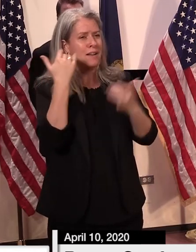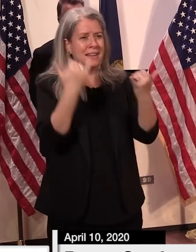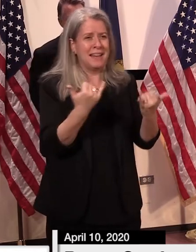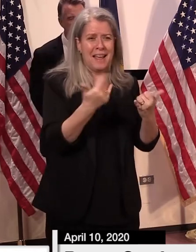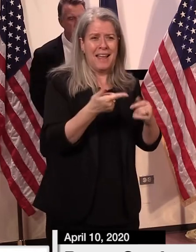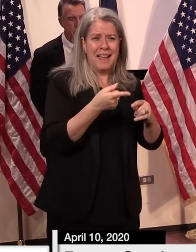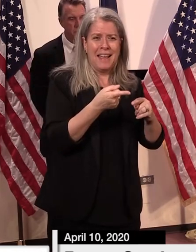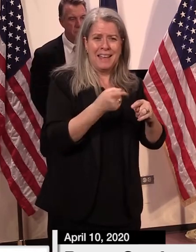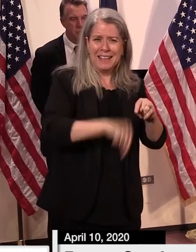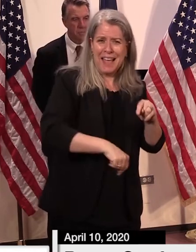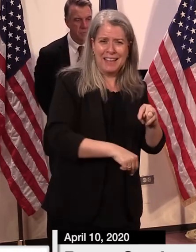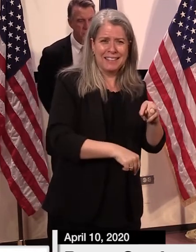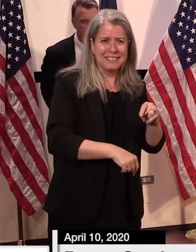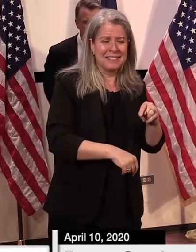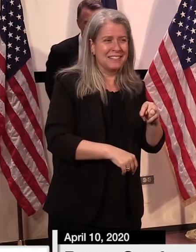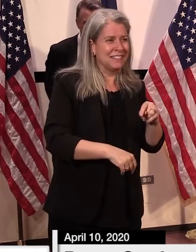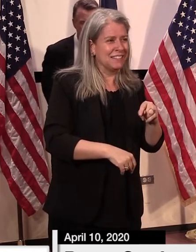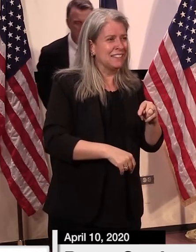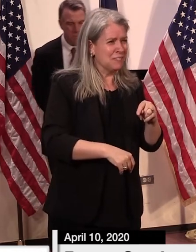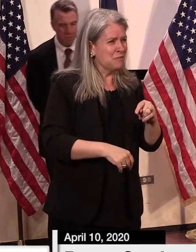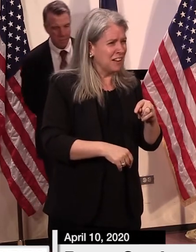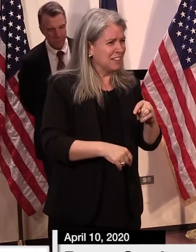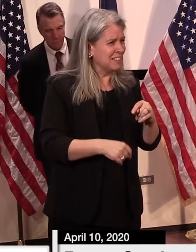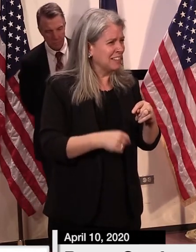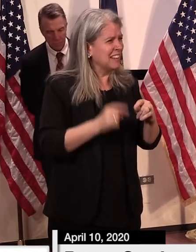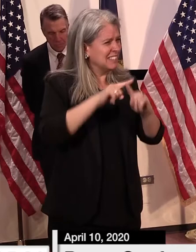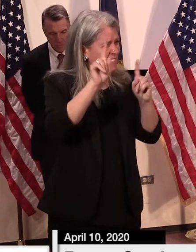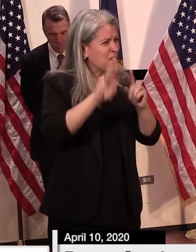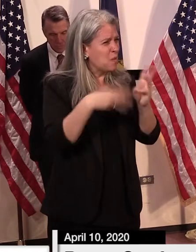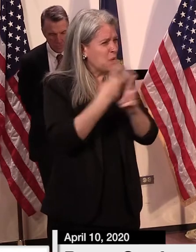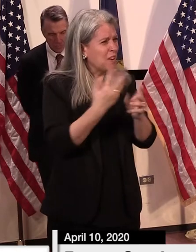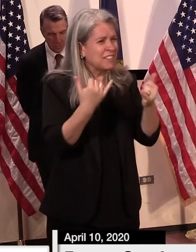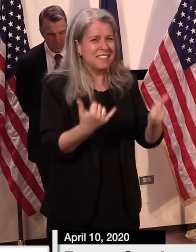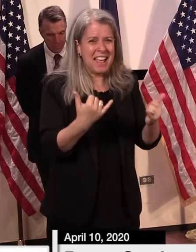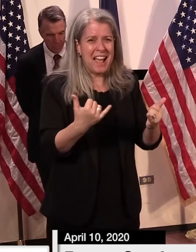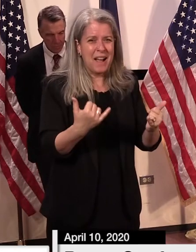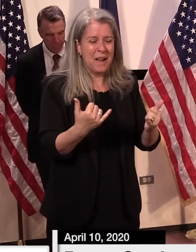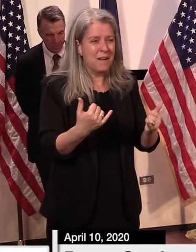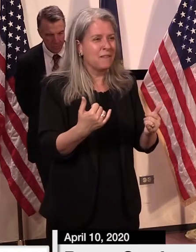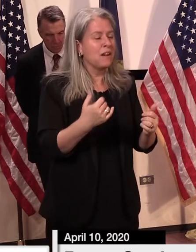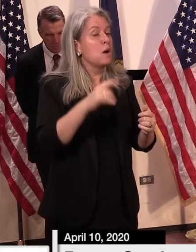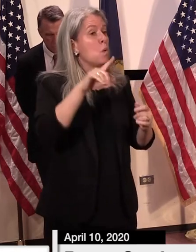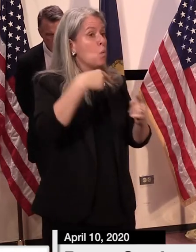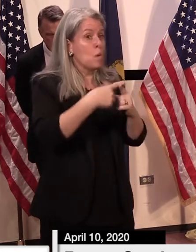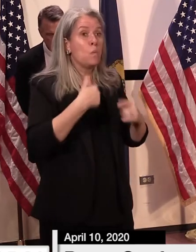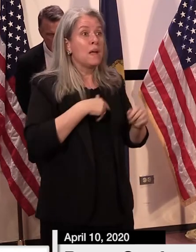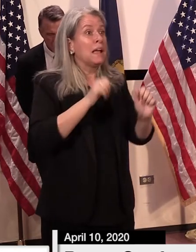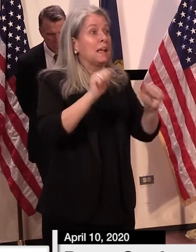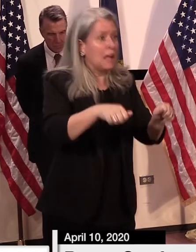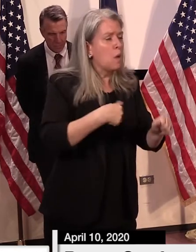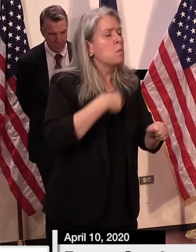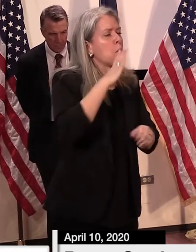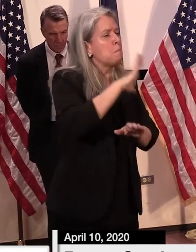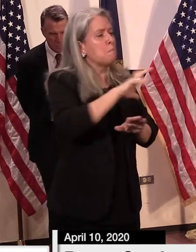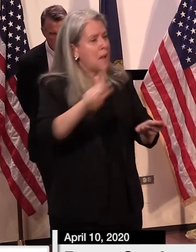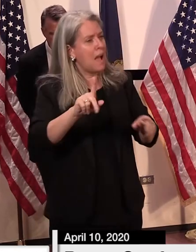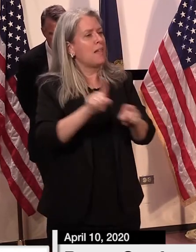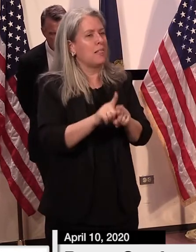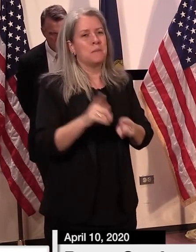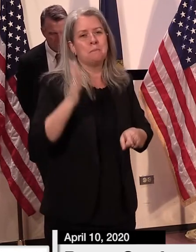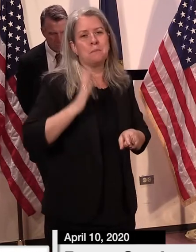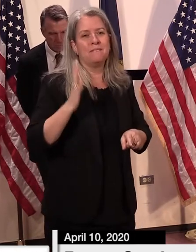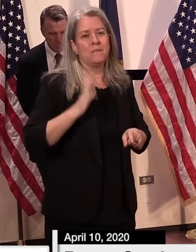during covid this covid period time we'll return to normalcy as soon as we can but